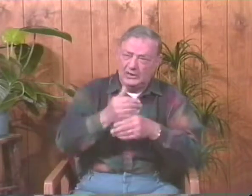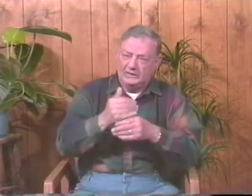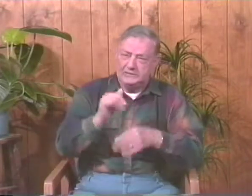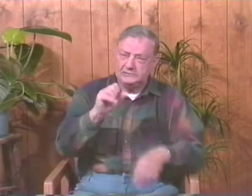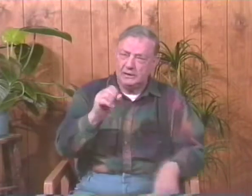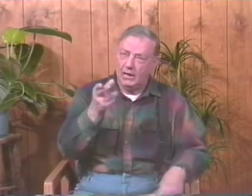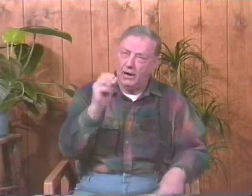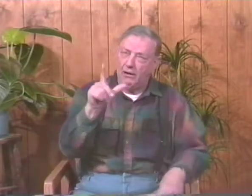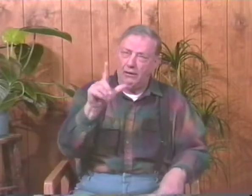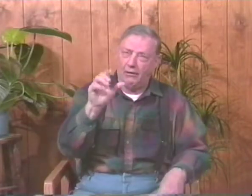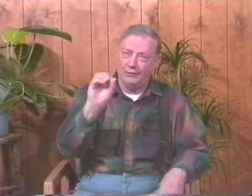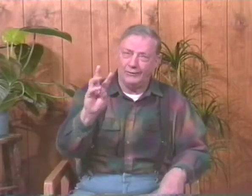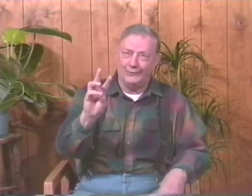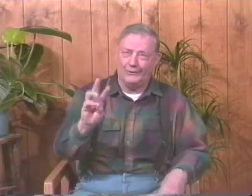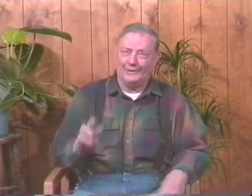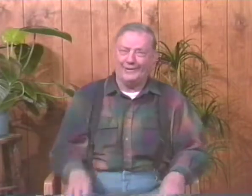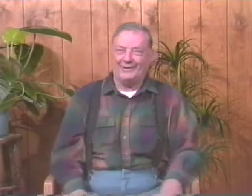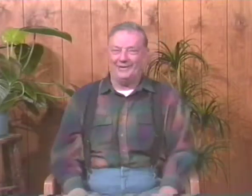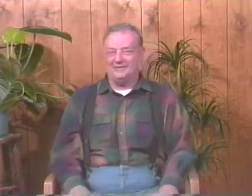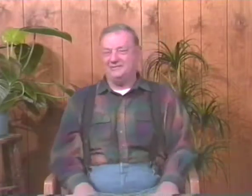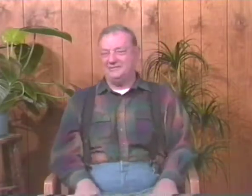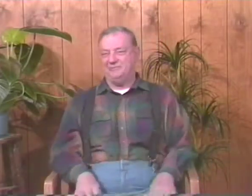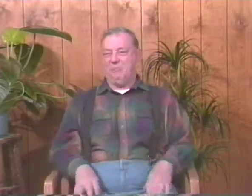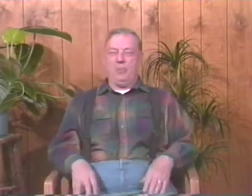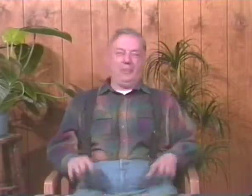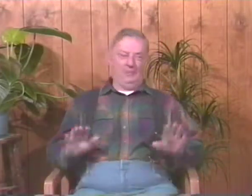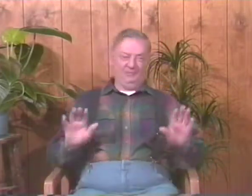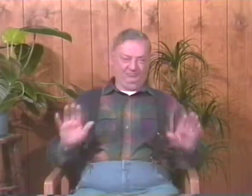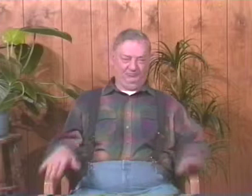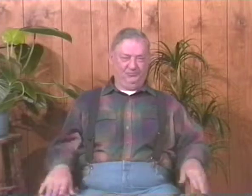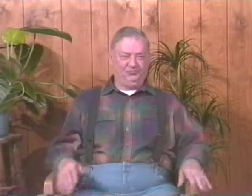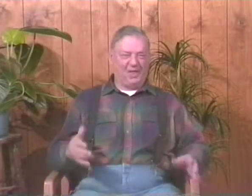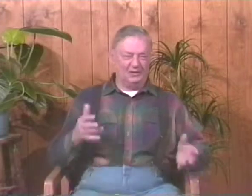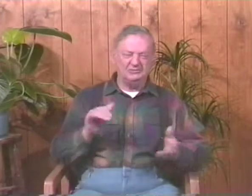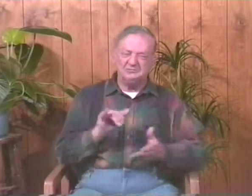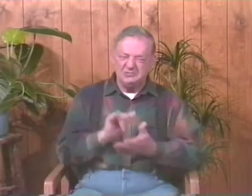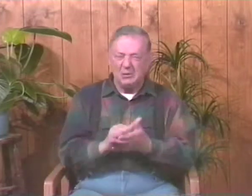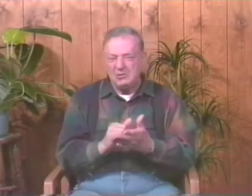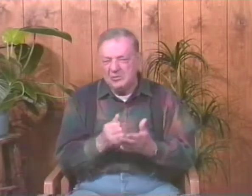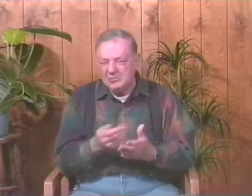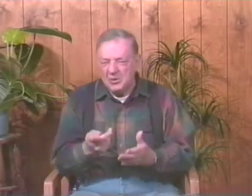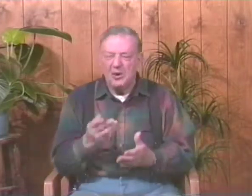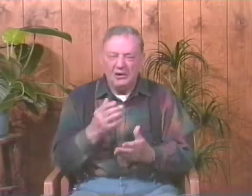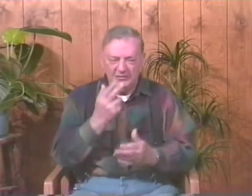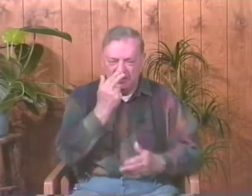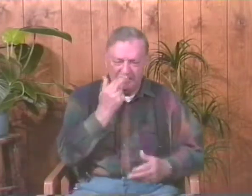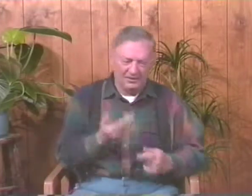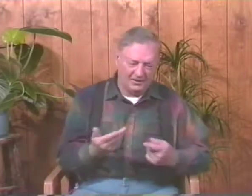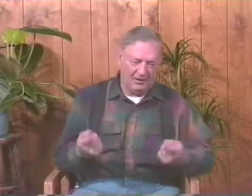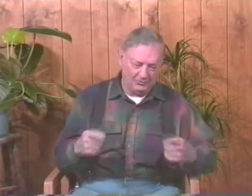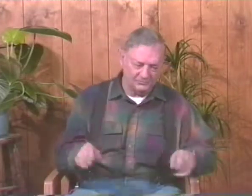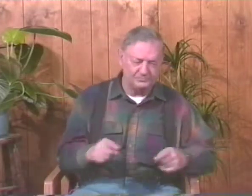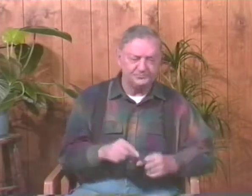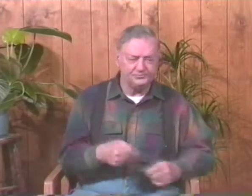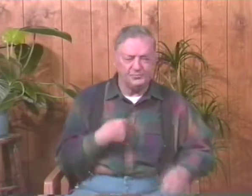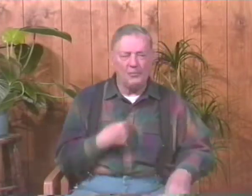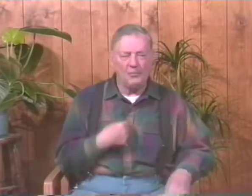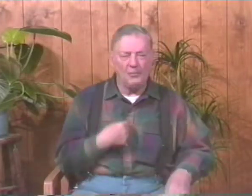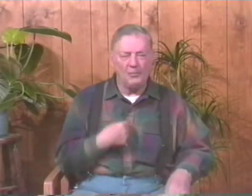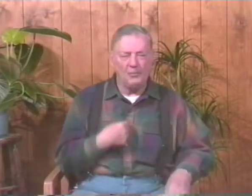knew that this window, you know, was hollow because of that rock. So that was just another little funny thing that happened while I was